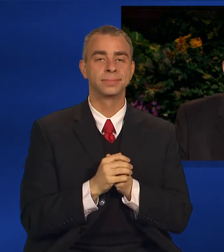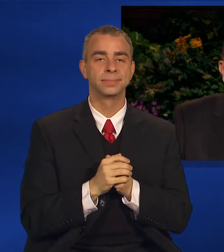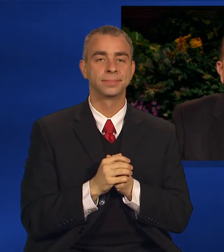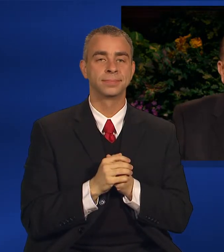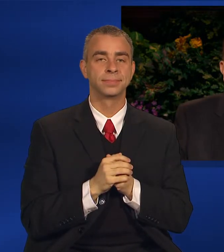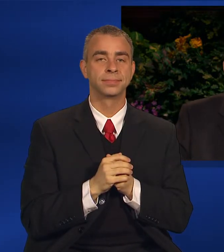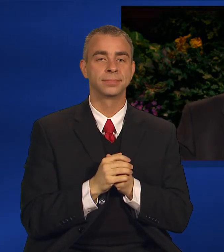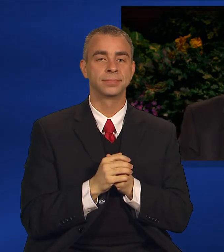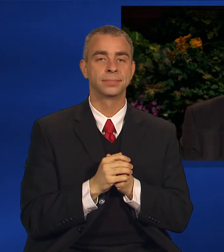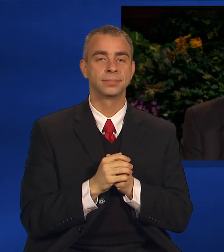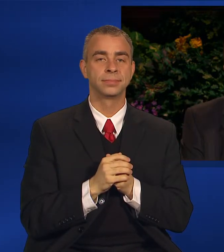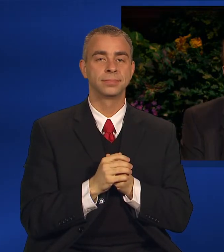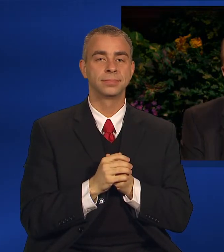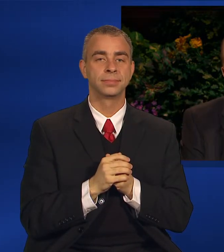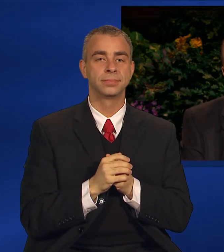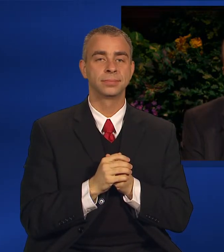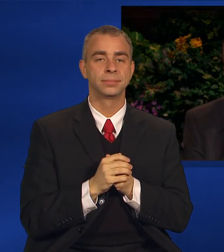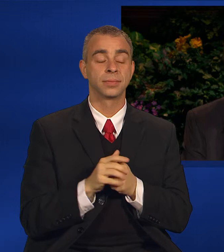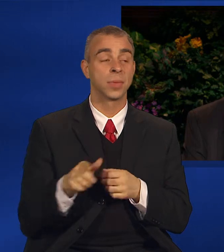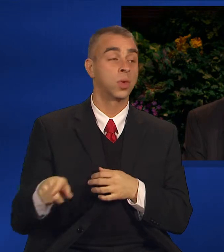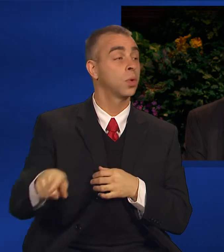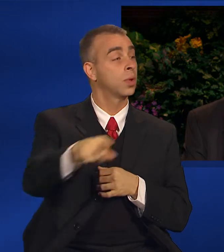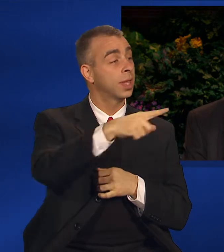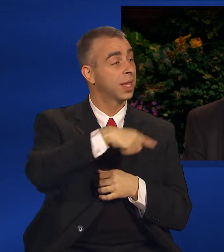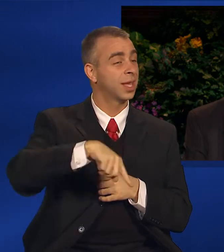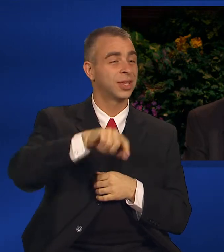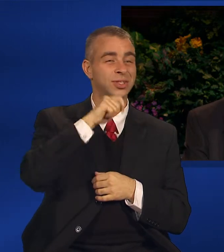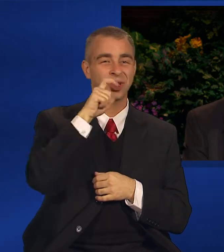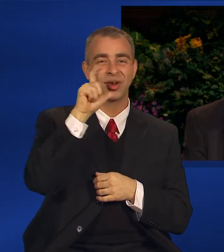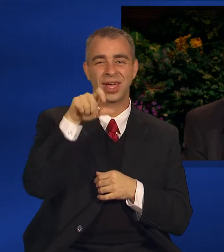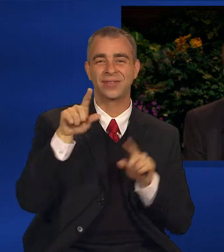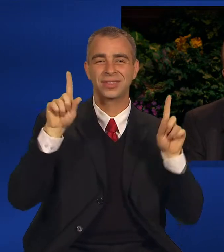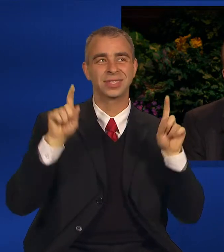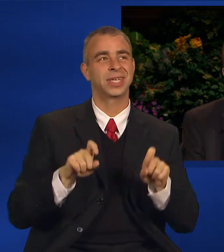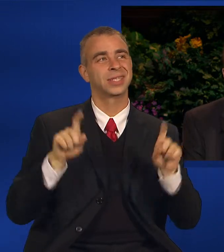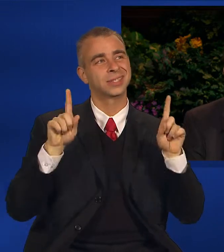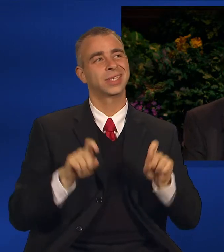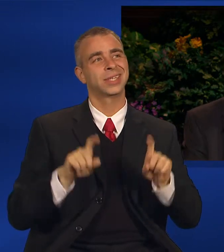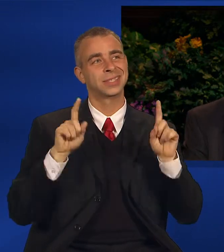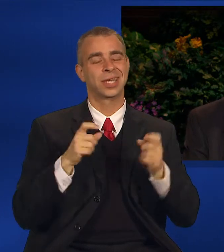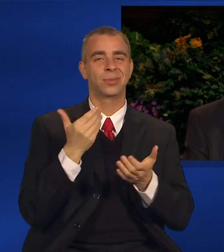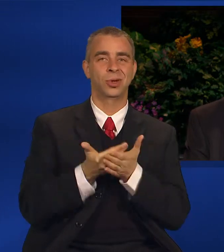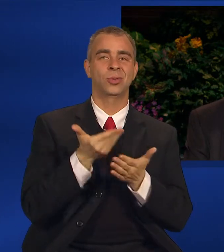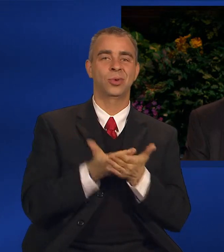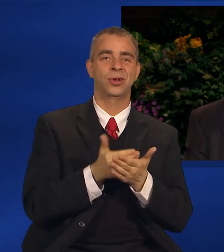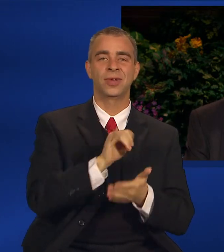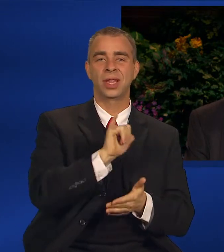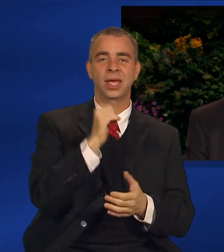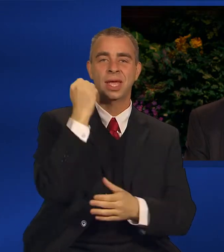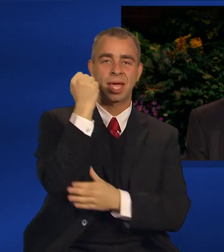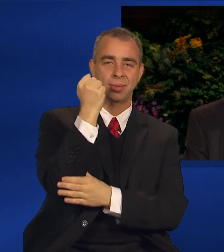Although we not asked to prove our obedience in such a dramatic and heart-wrenching way,